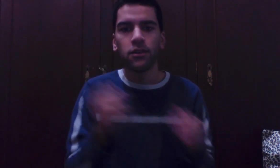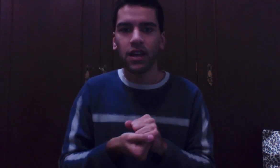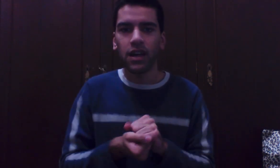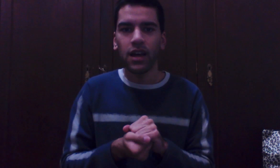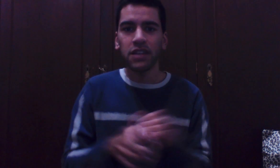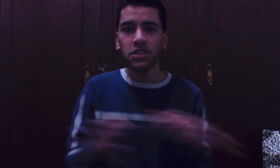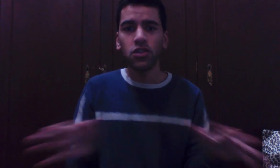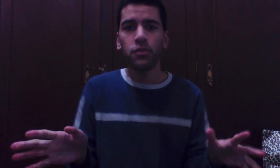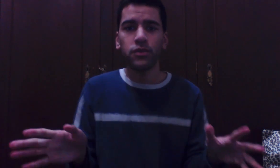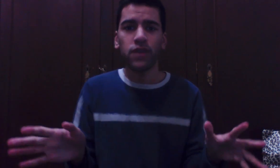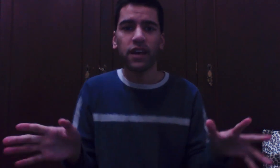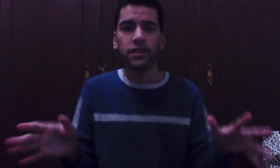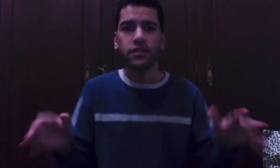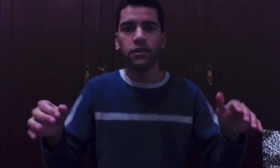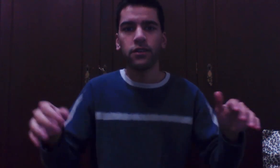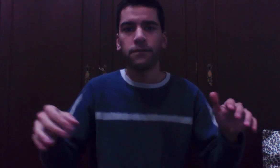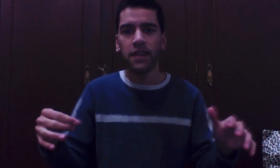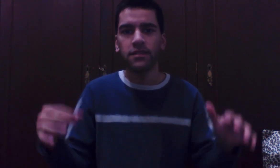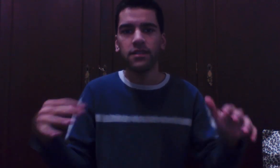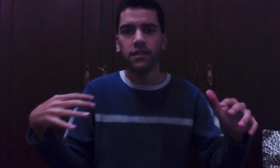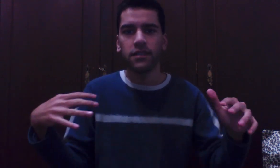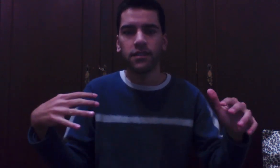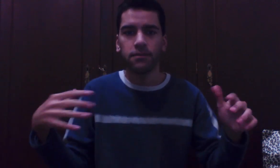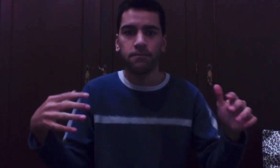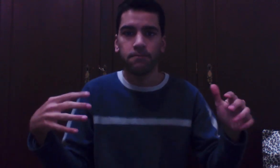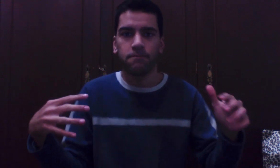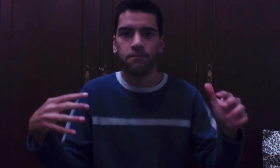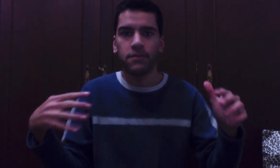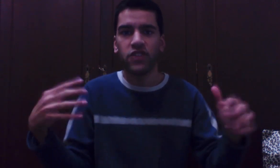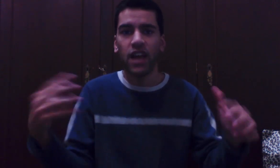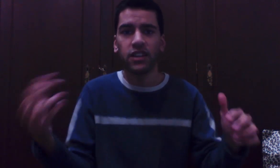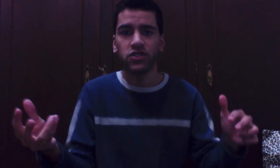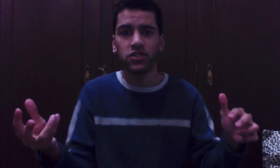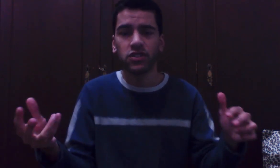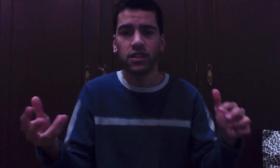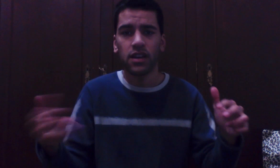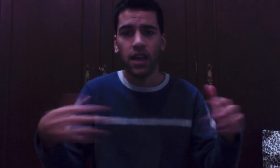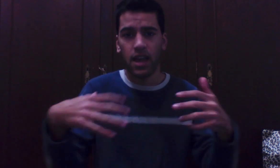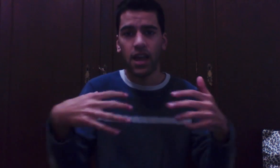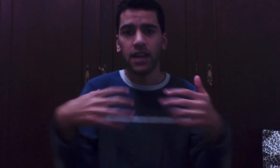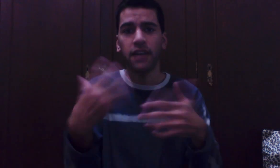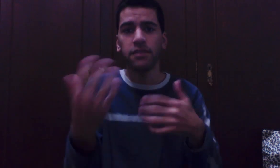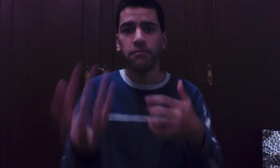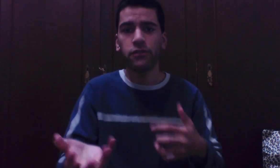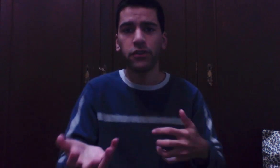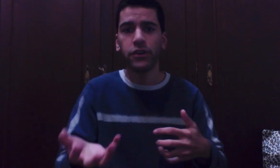I just hope you guys find this challenge I kind of made for you